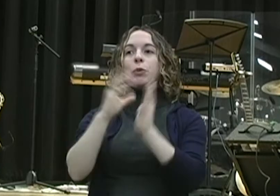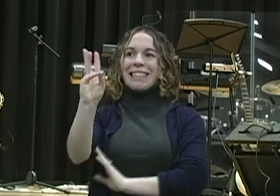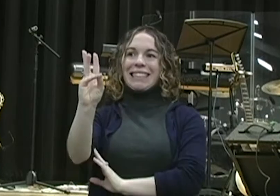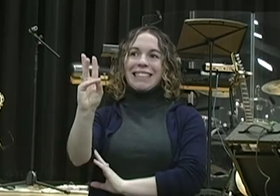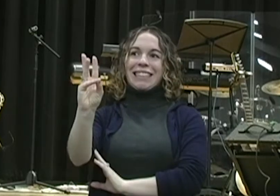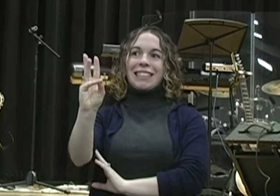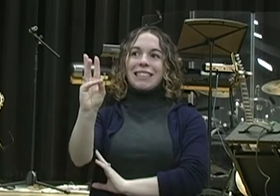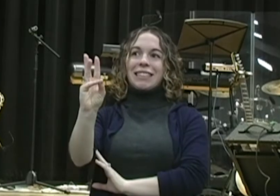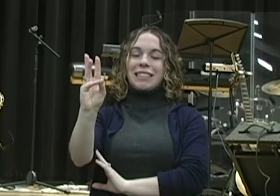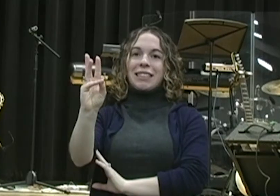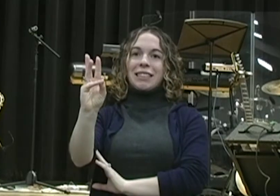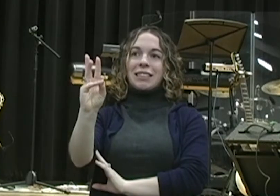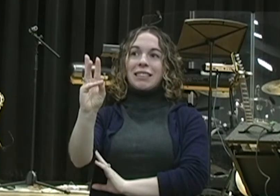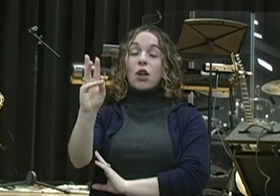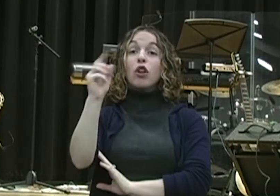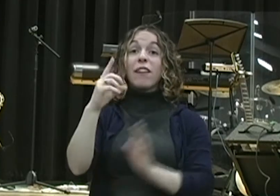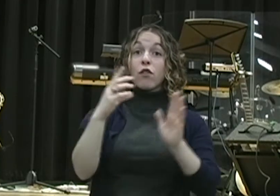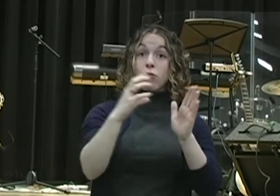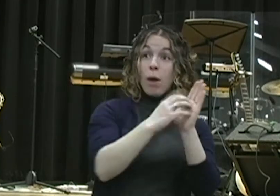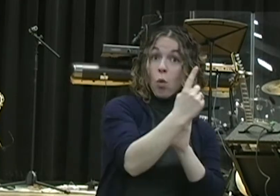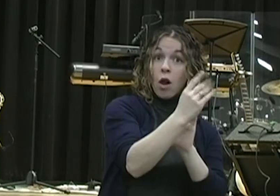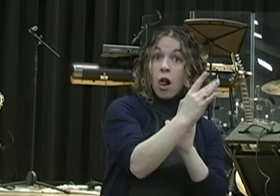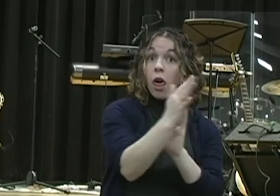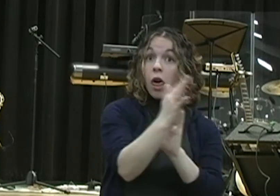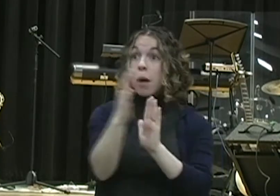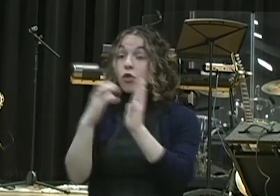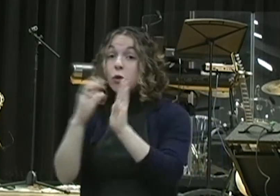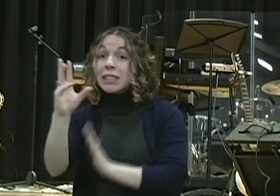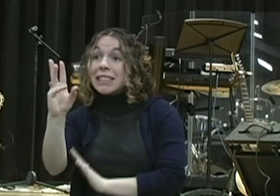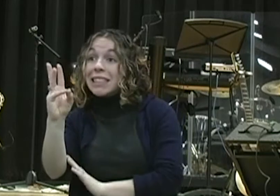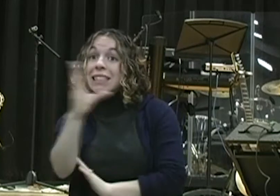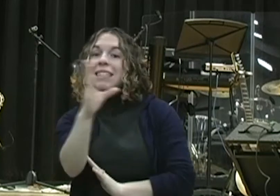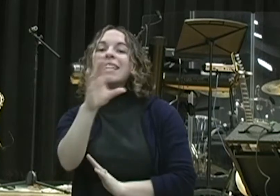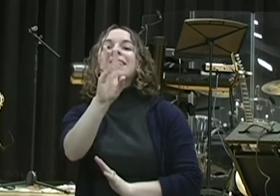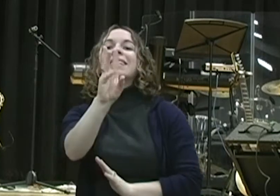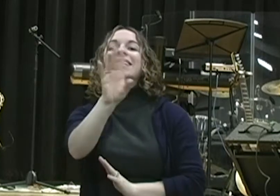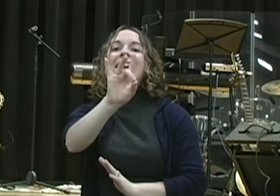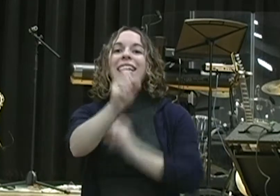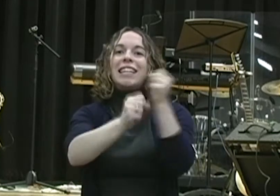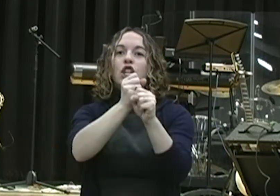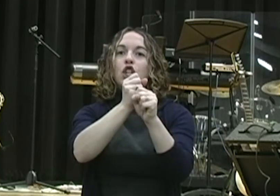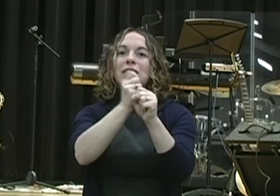68 years have passed. Nebuchadnezzar is no longer king. It's now under King Darius.